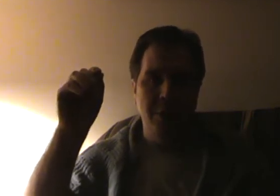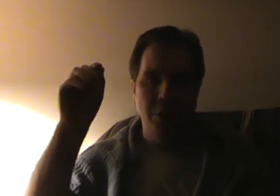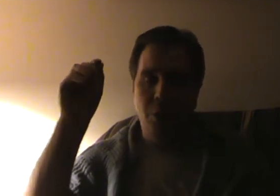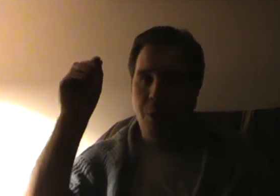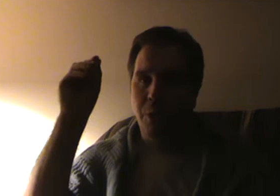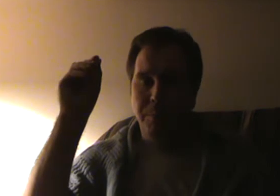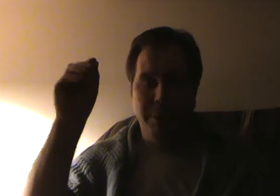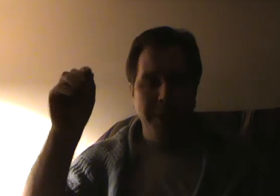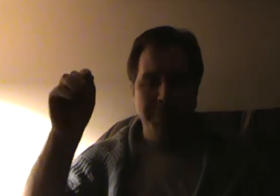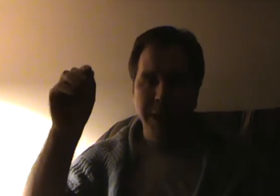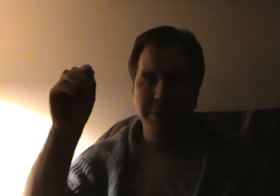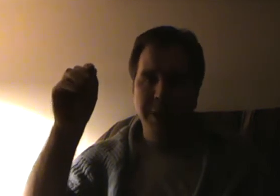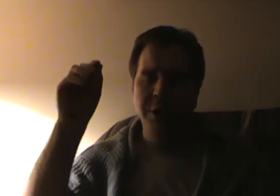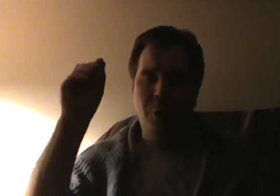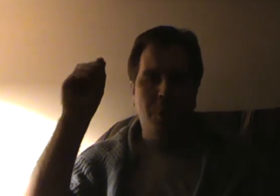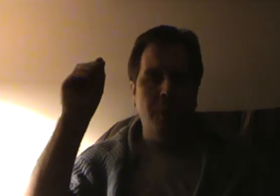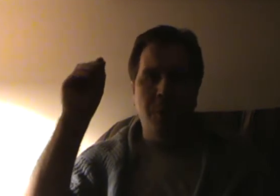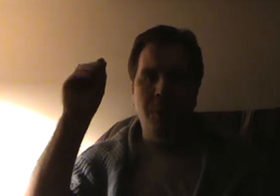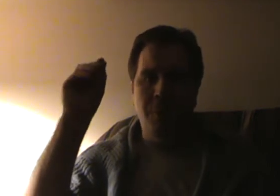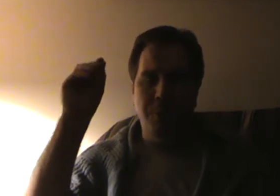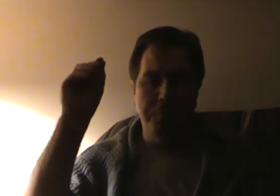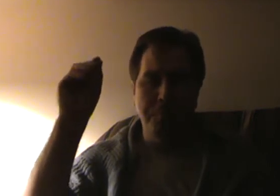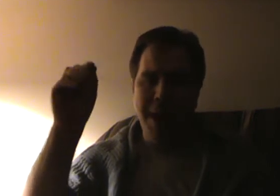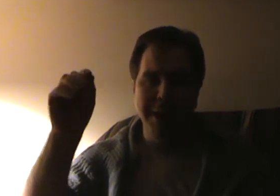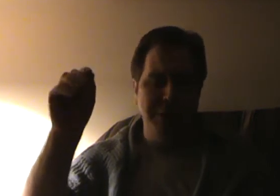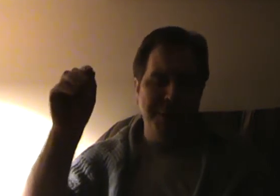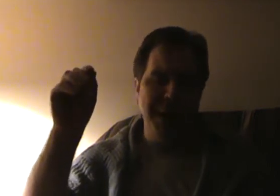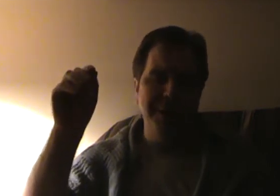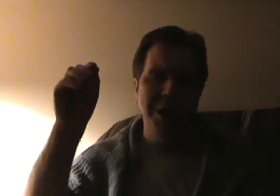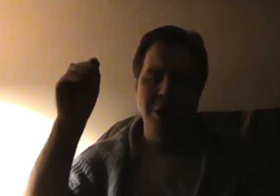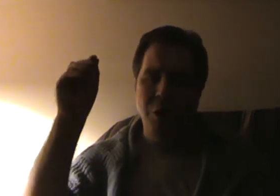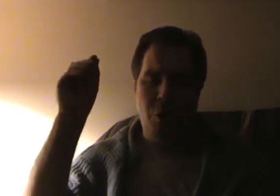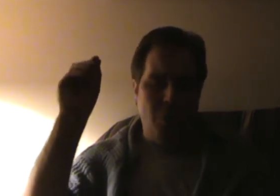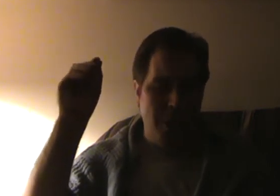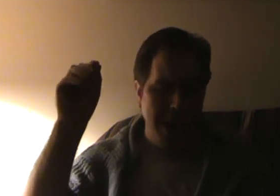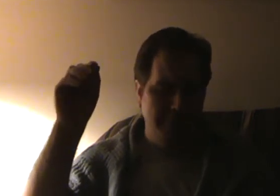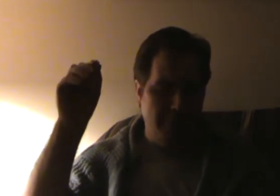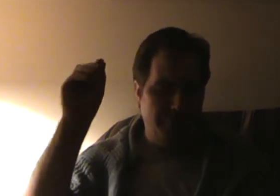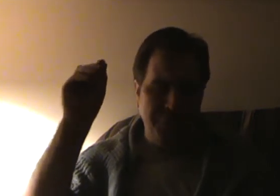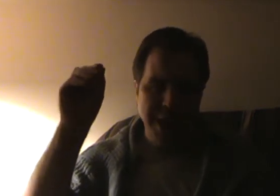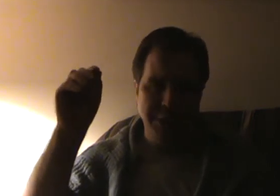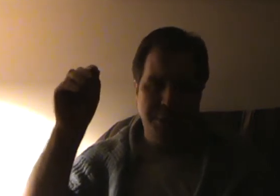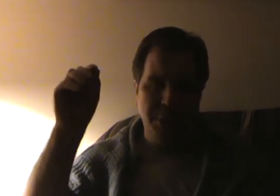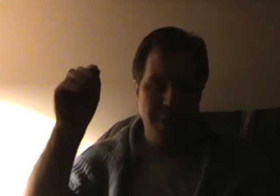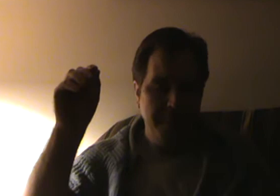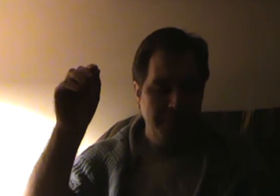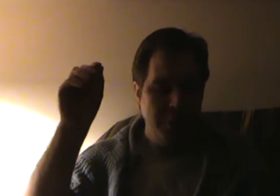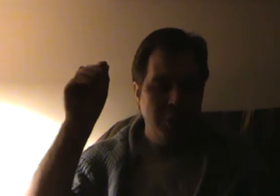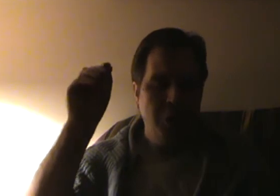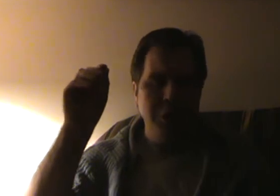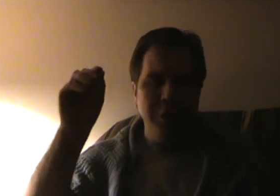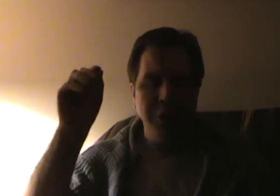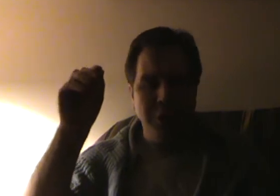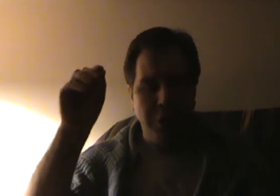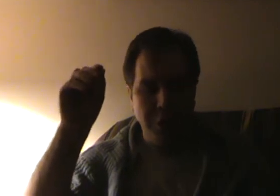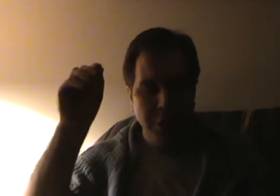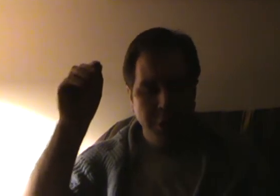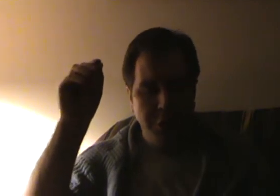or BlipTV or MySpace or whatever or Facebook. Your concern should